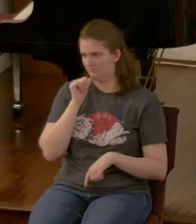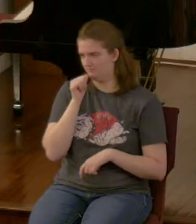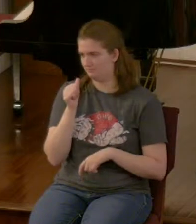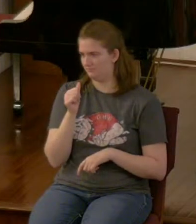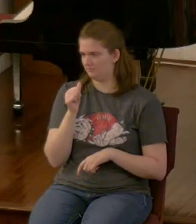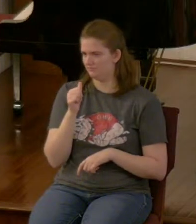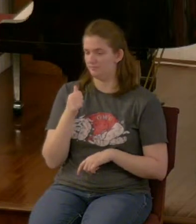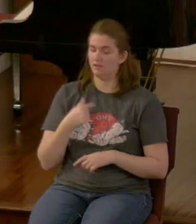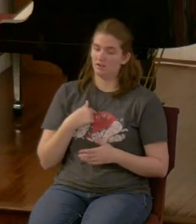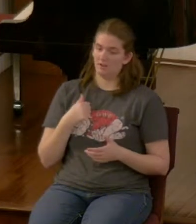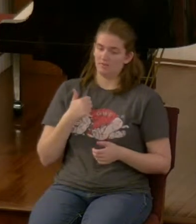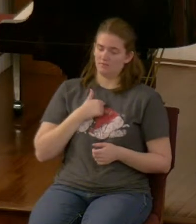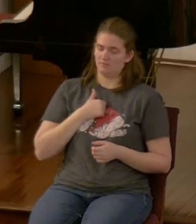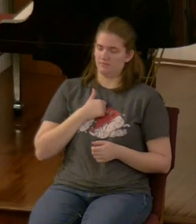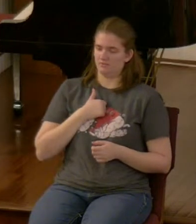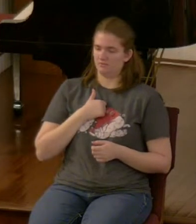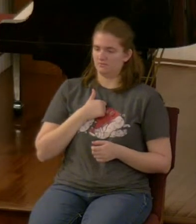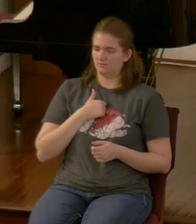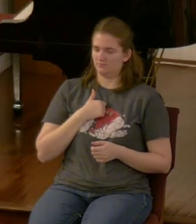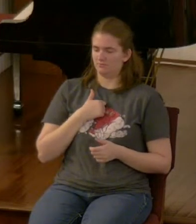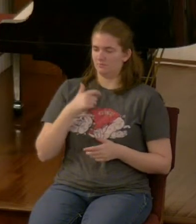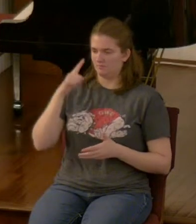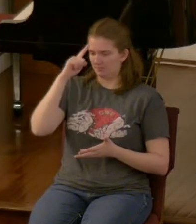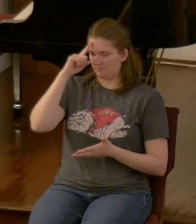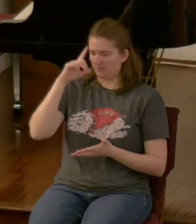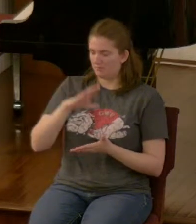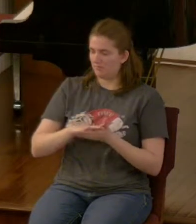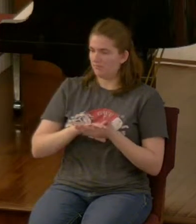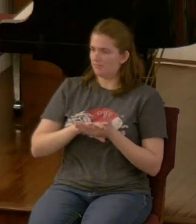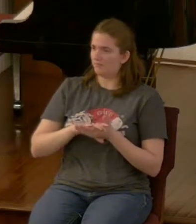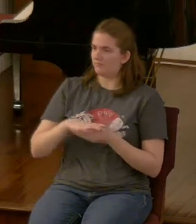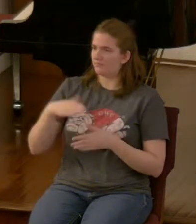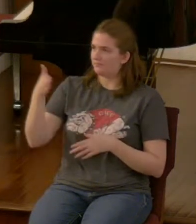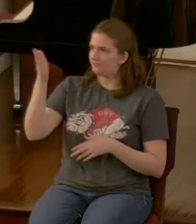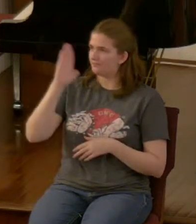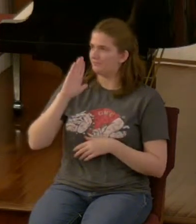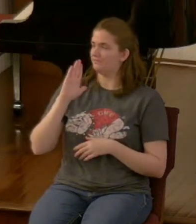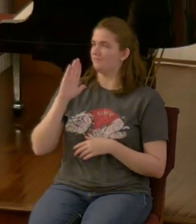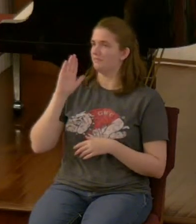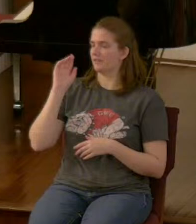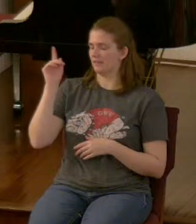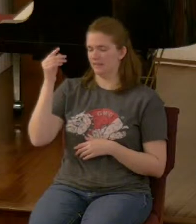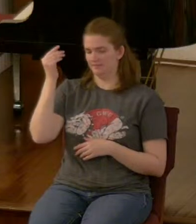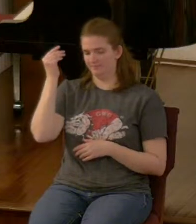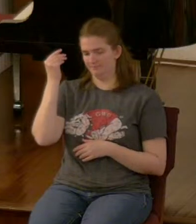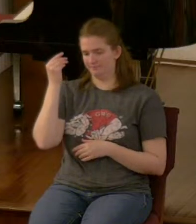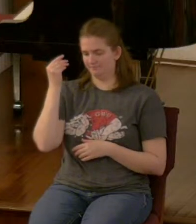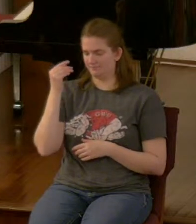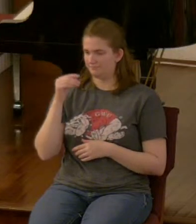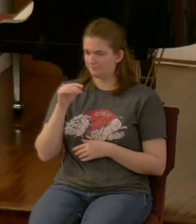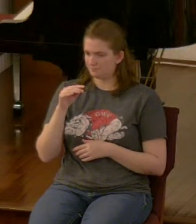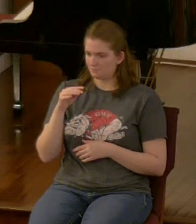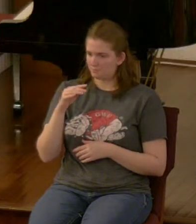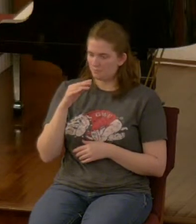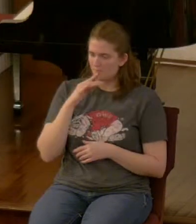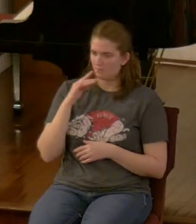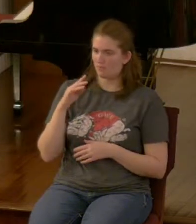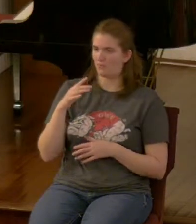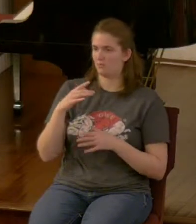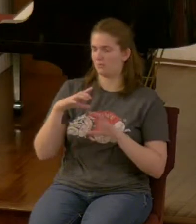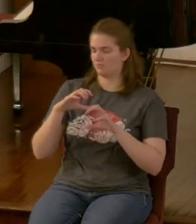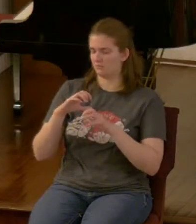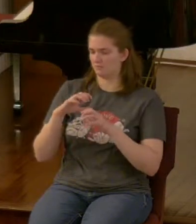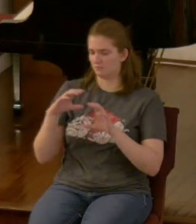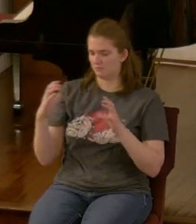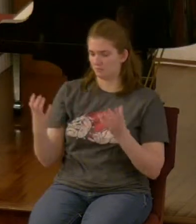and yes I believe that God spoke the world into existence I believe that he